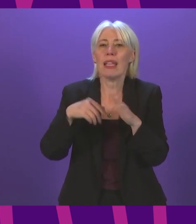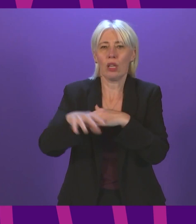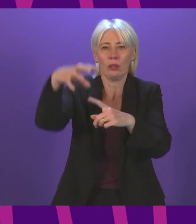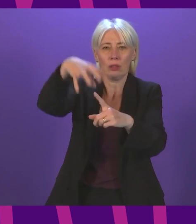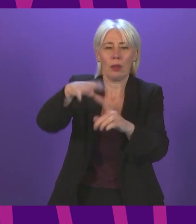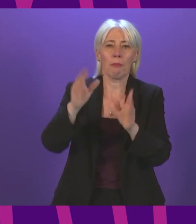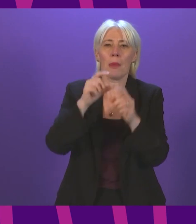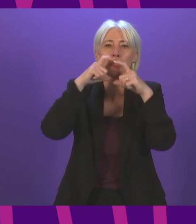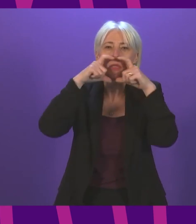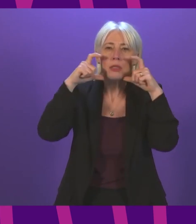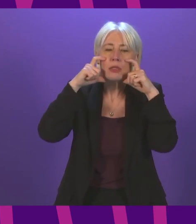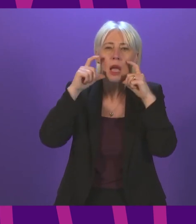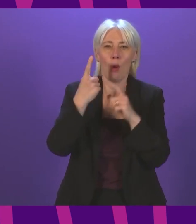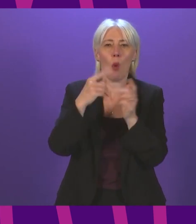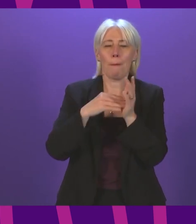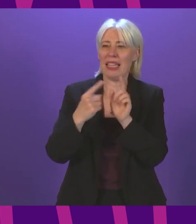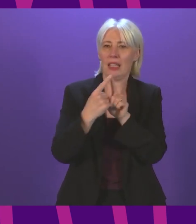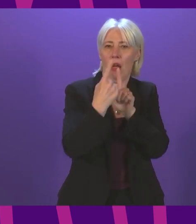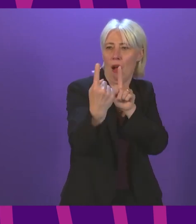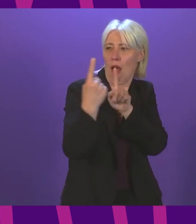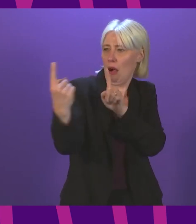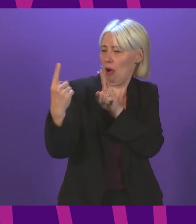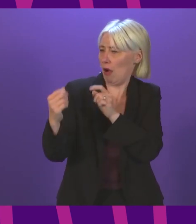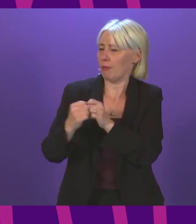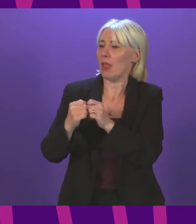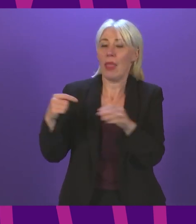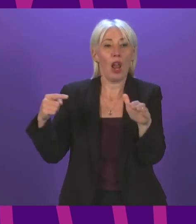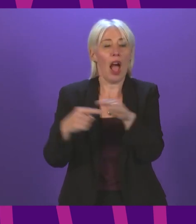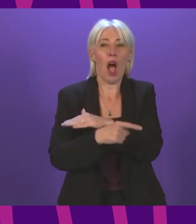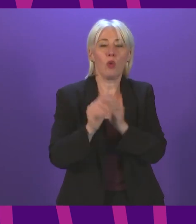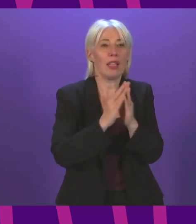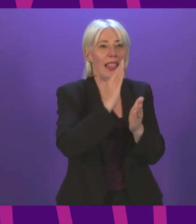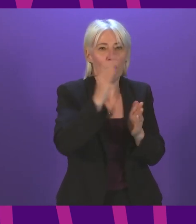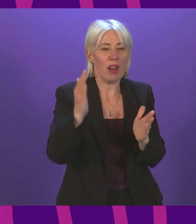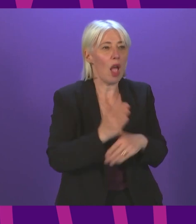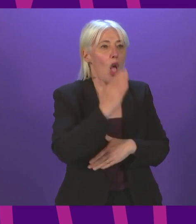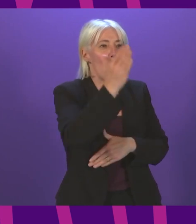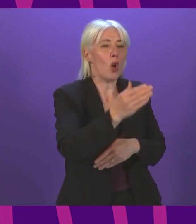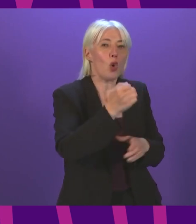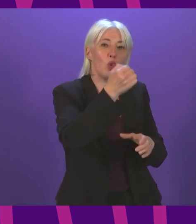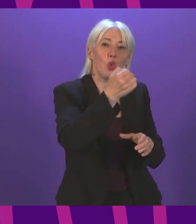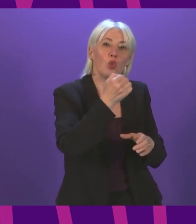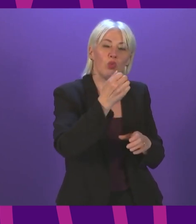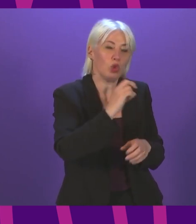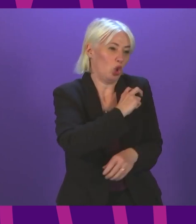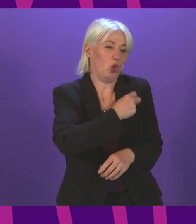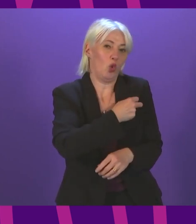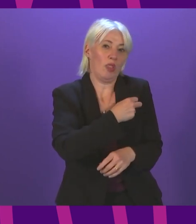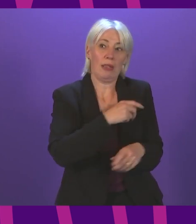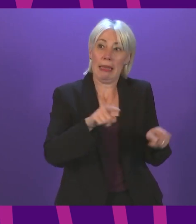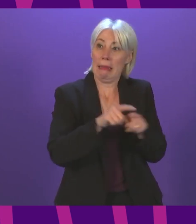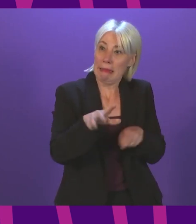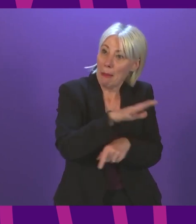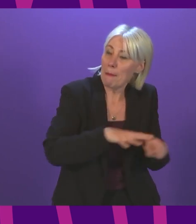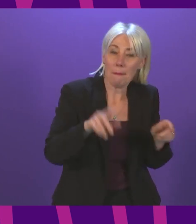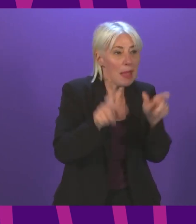even though she's more than one meter away from others. She then leaves the library and goes to the student union, still on campus with the same people, but